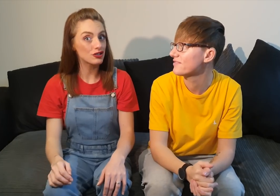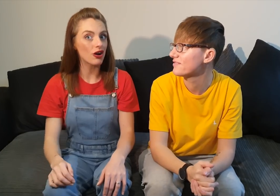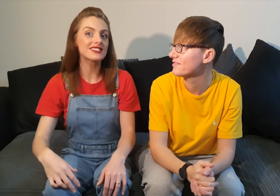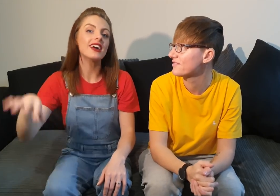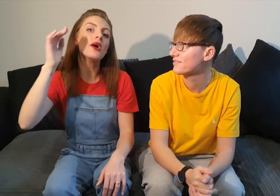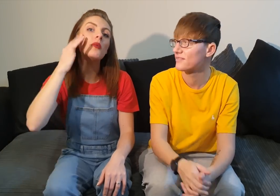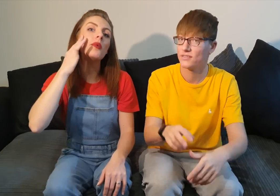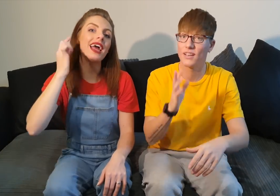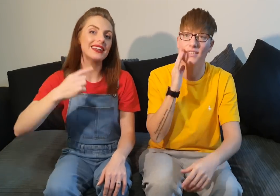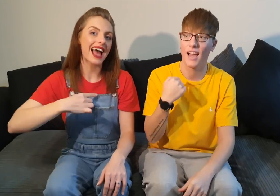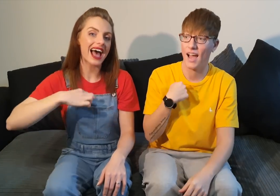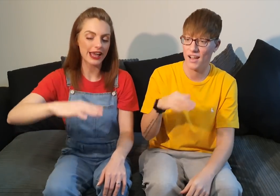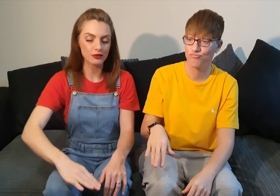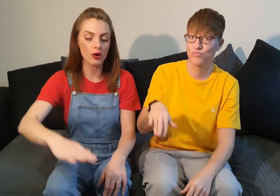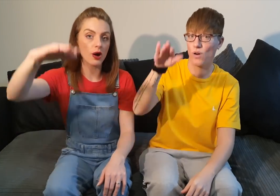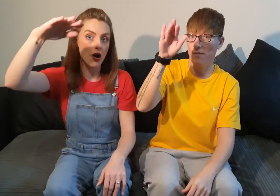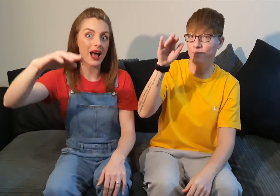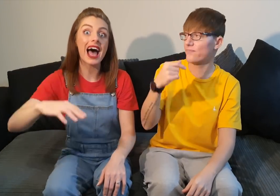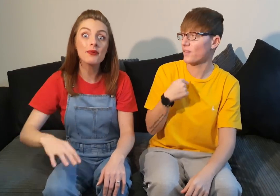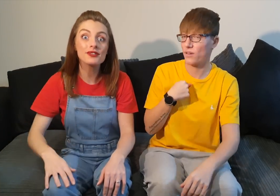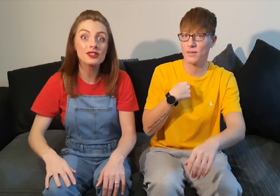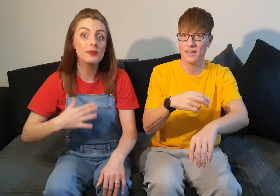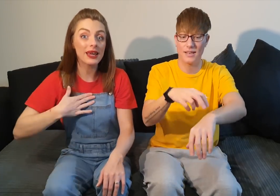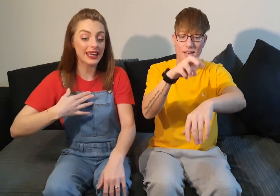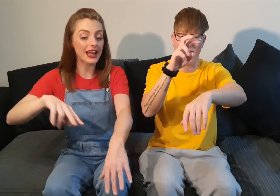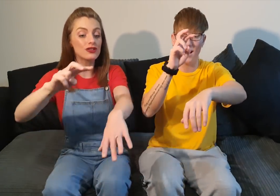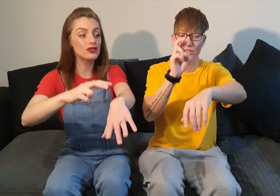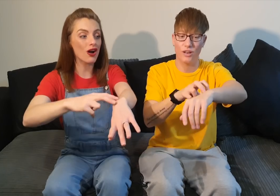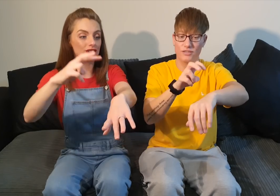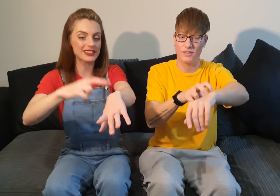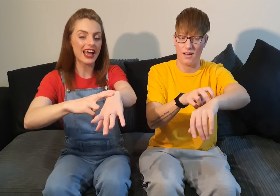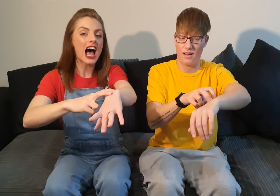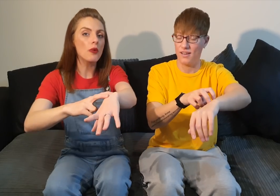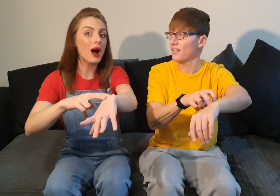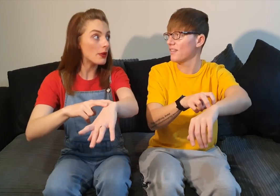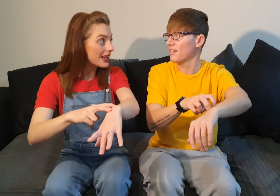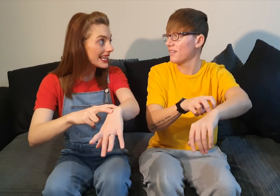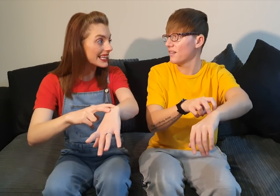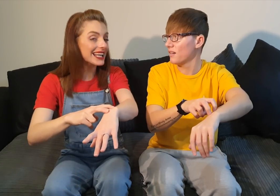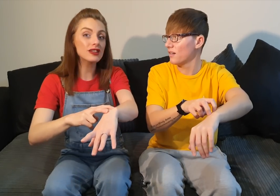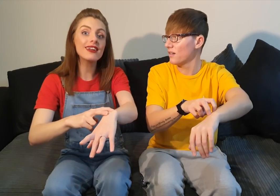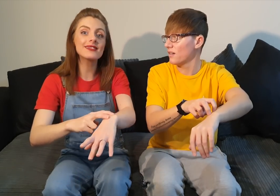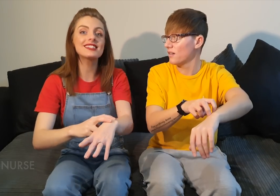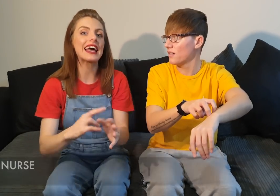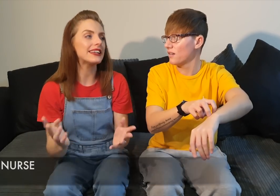doctor when I grow up I want to be a doctor and while we're here let's learn how to sign